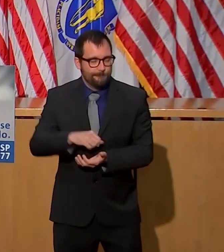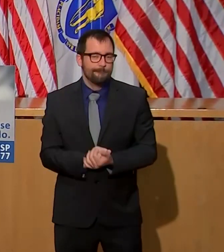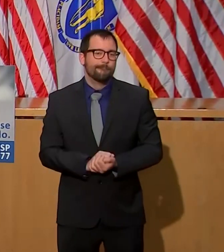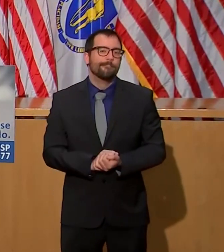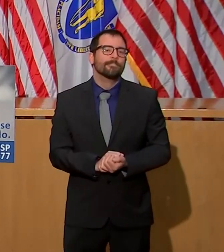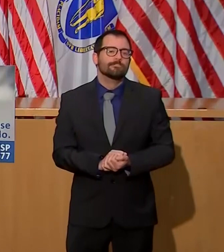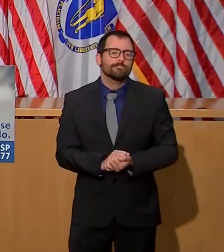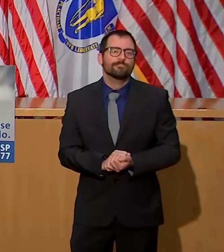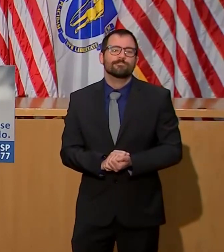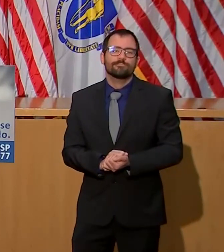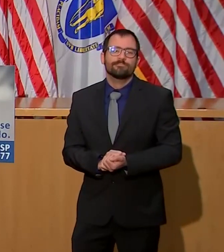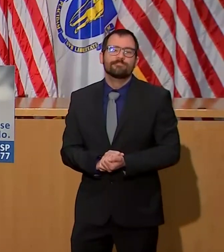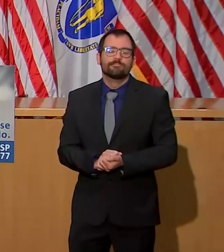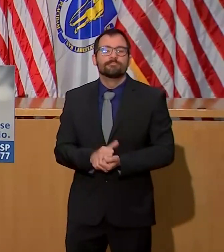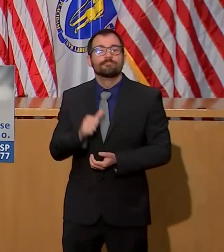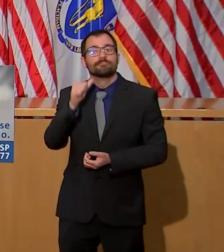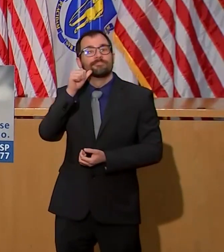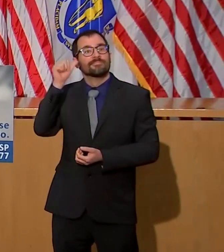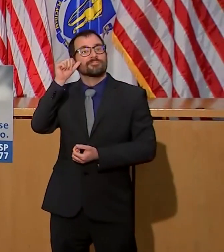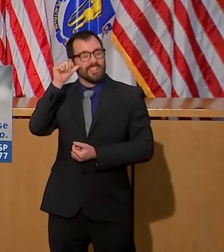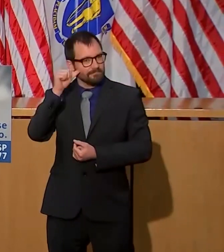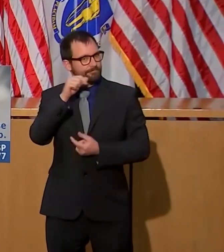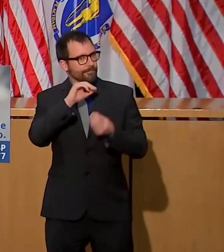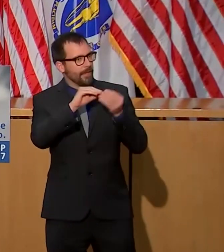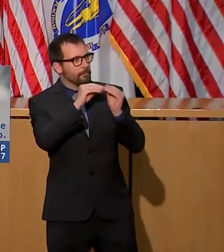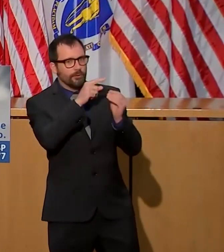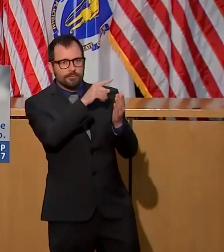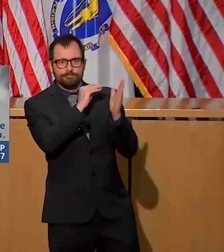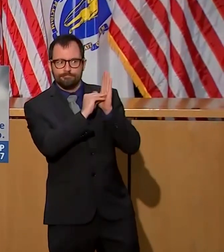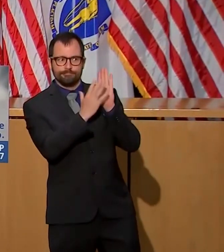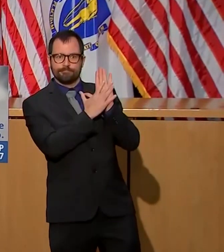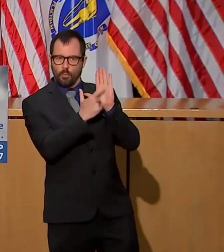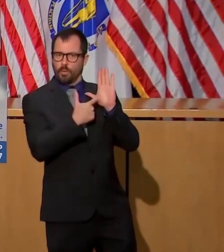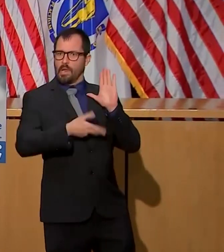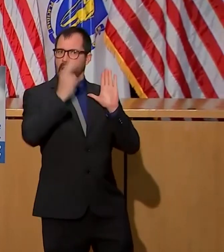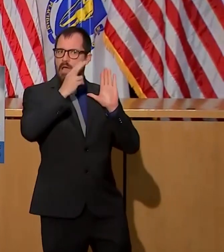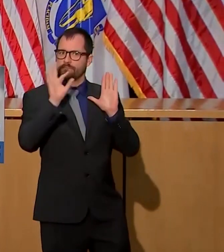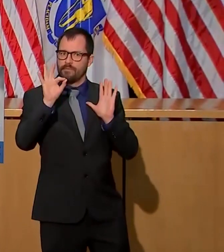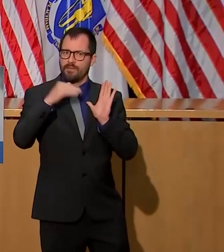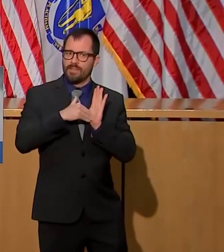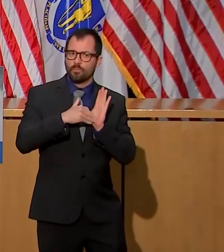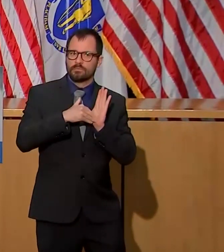,255 tests conducted in Massachusetts. The number of new